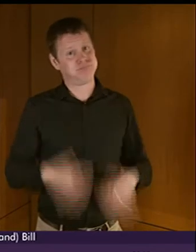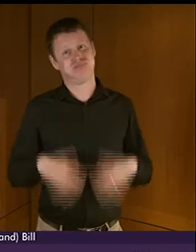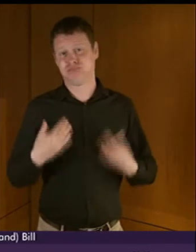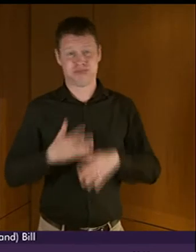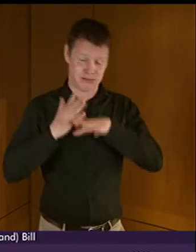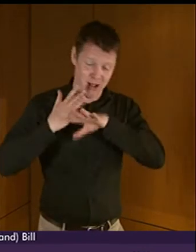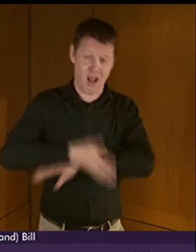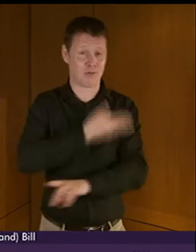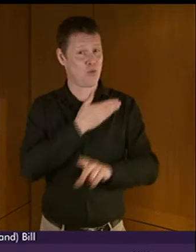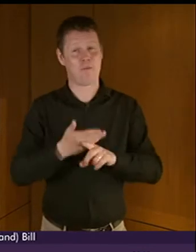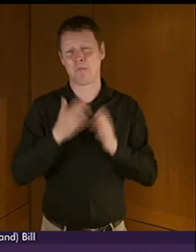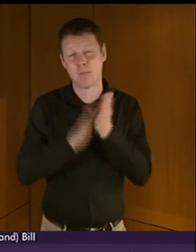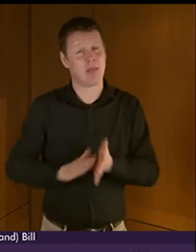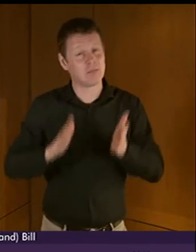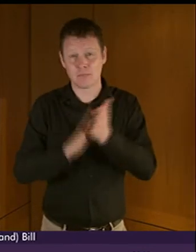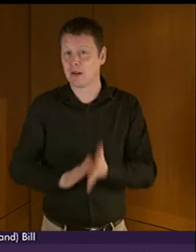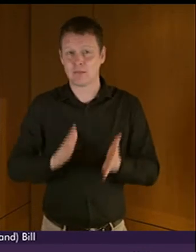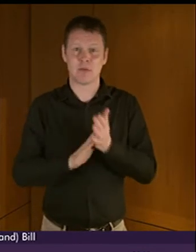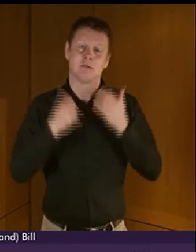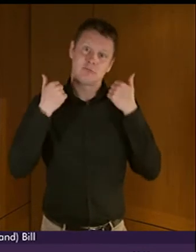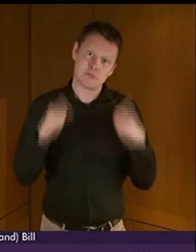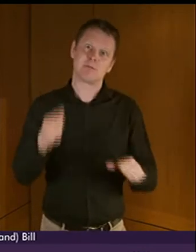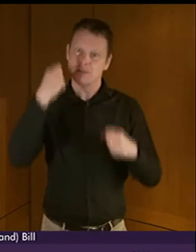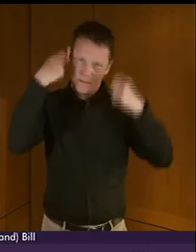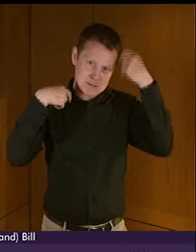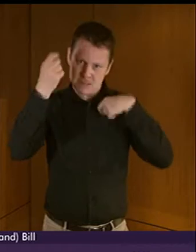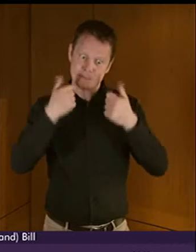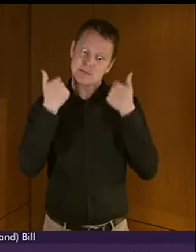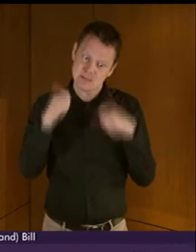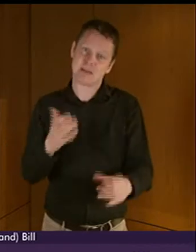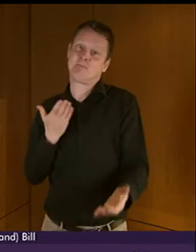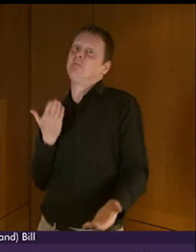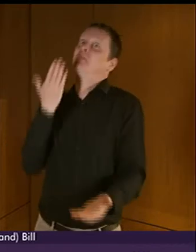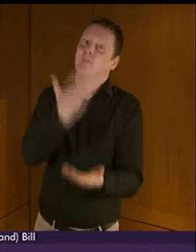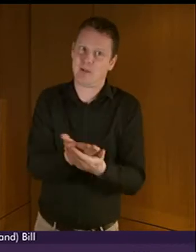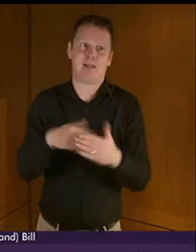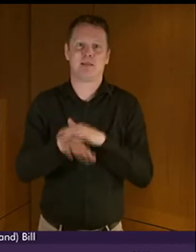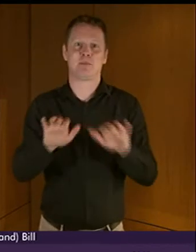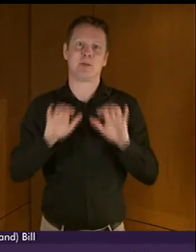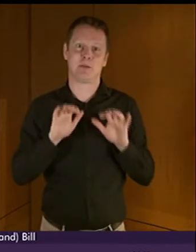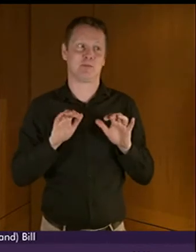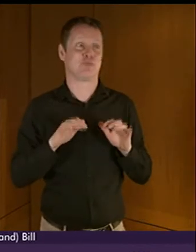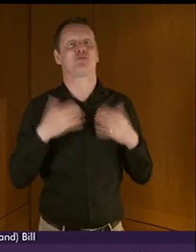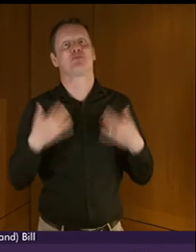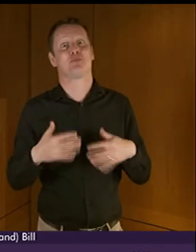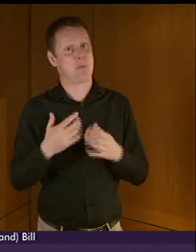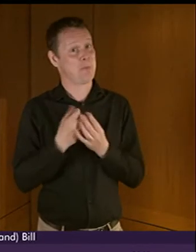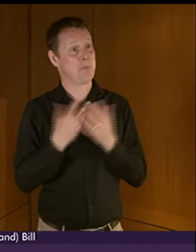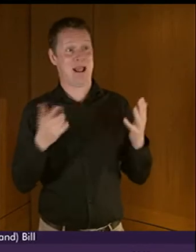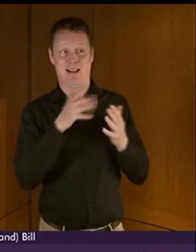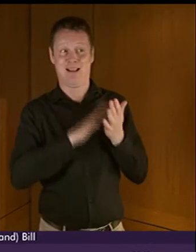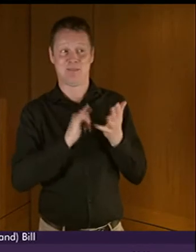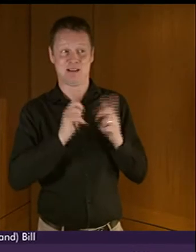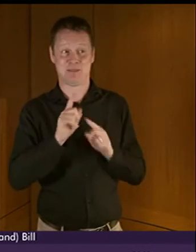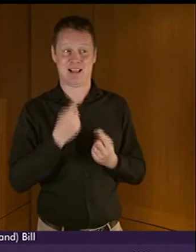in the last number of months for bringing this Bill before Parliament. And as already has been said by many members who have already spoke,